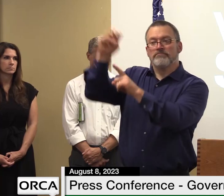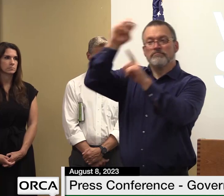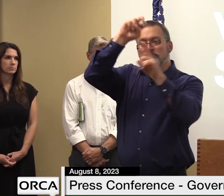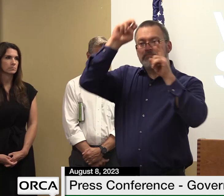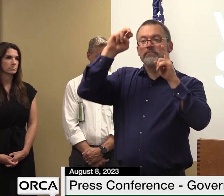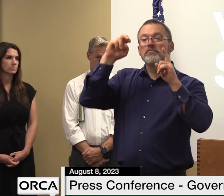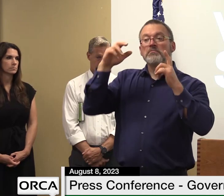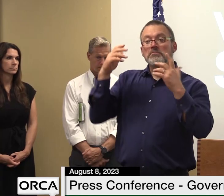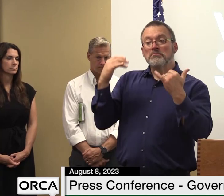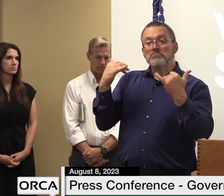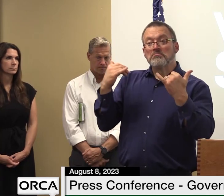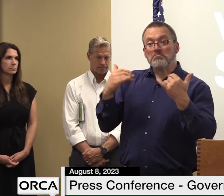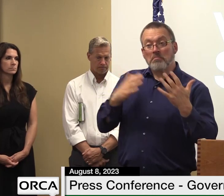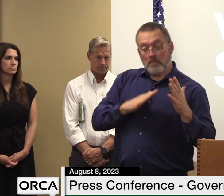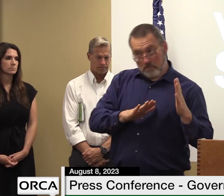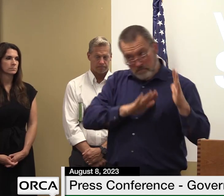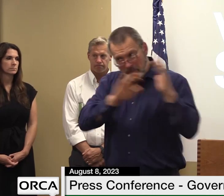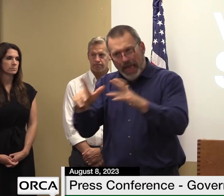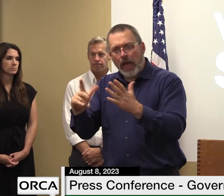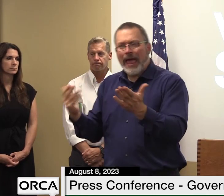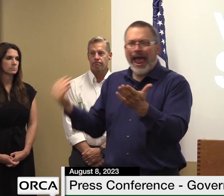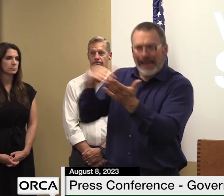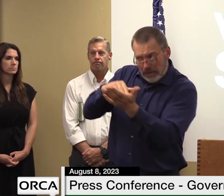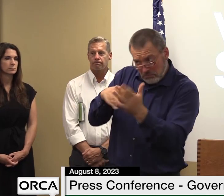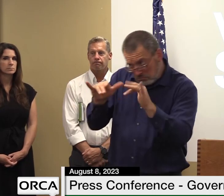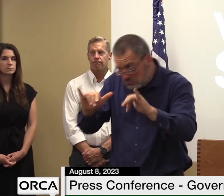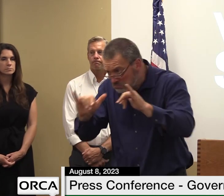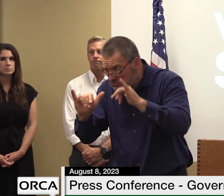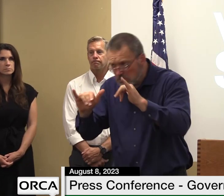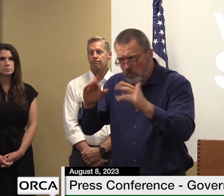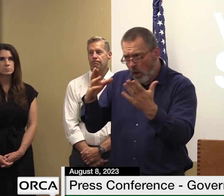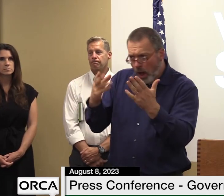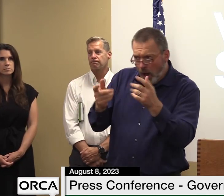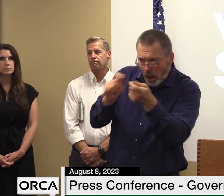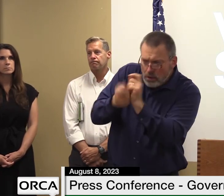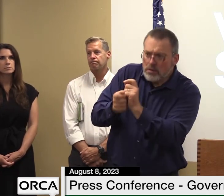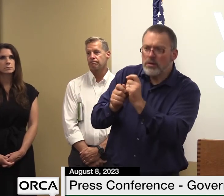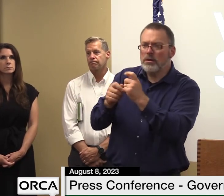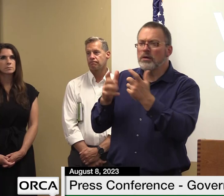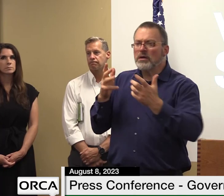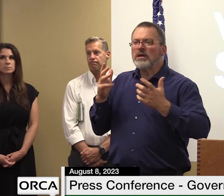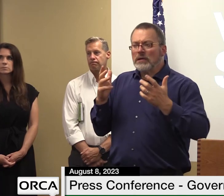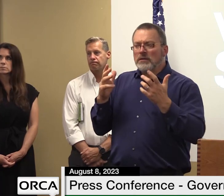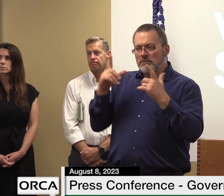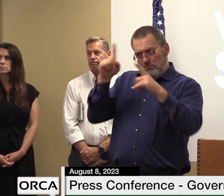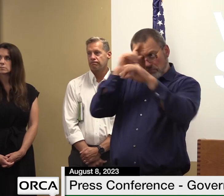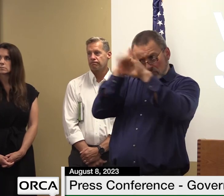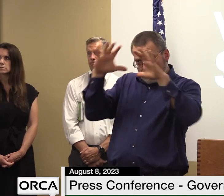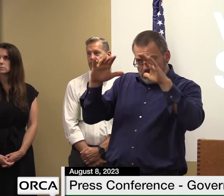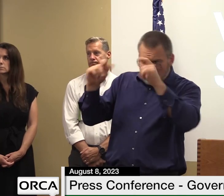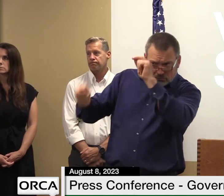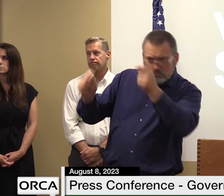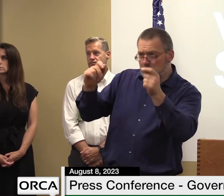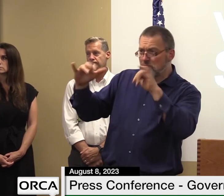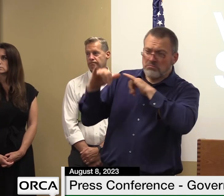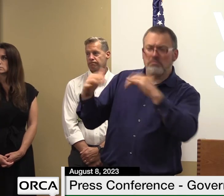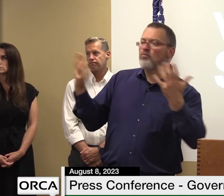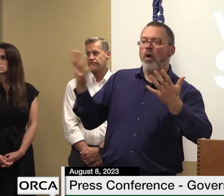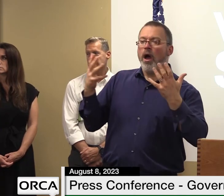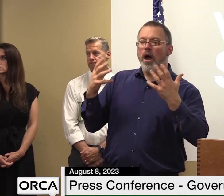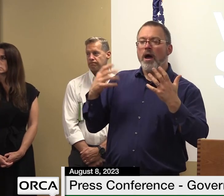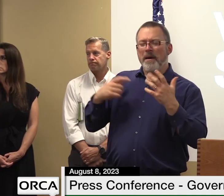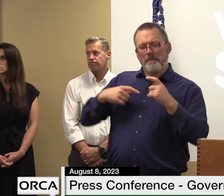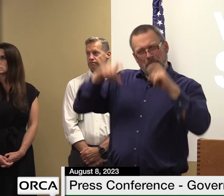if that's still the same whether they want to focus on the same they have the same vision and we'll work hand in hand with them so that we